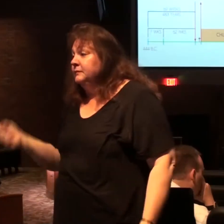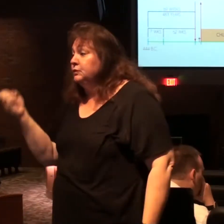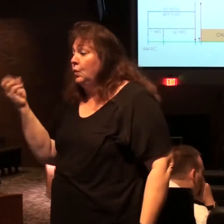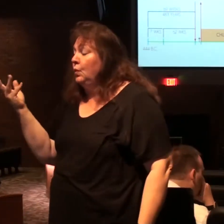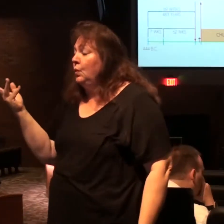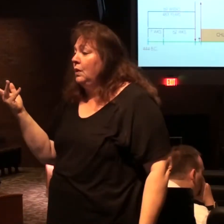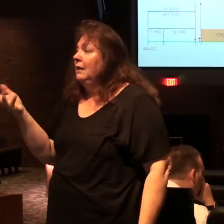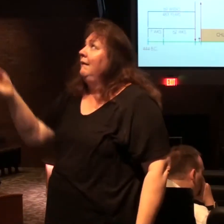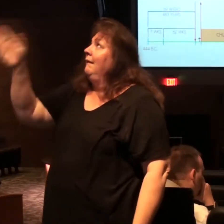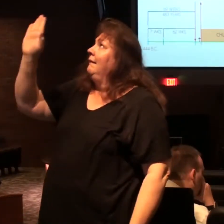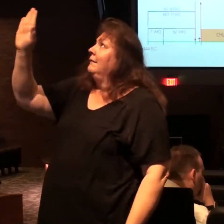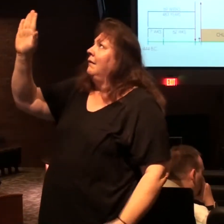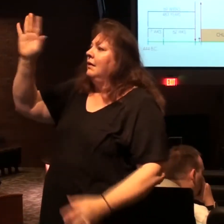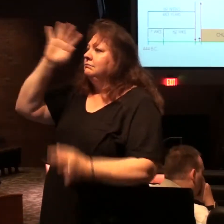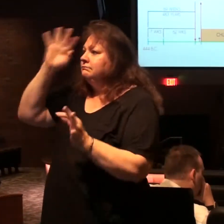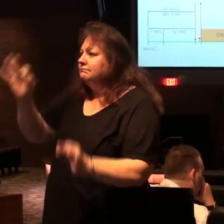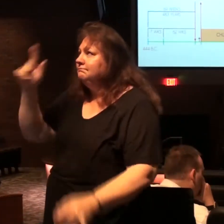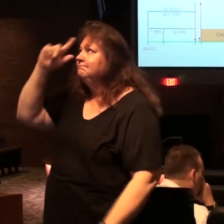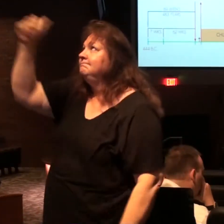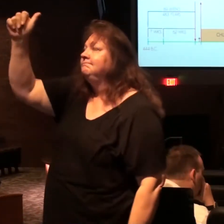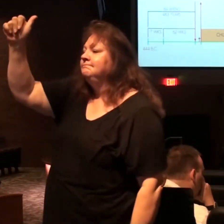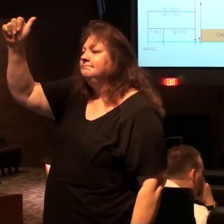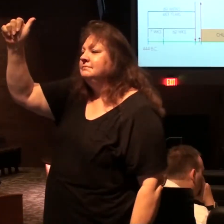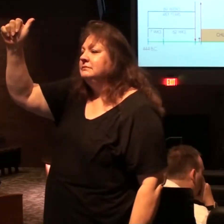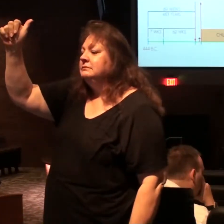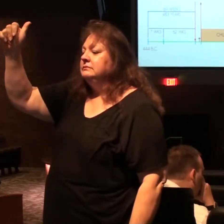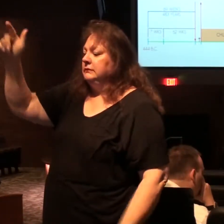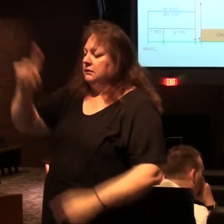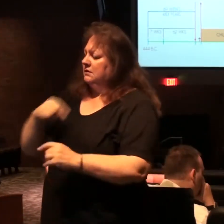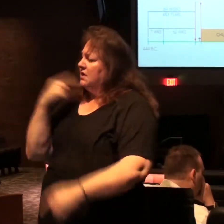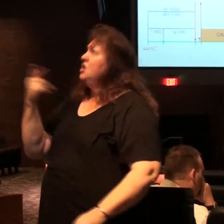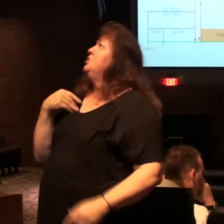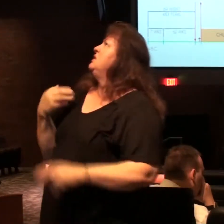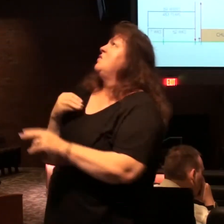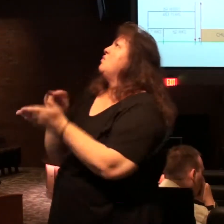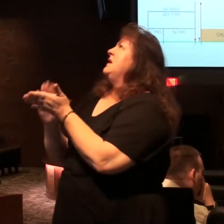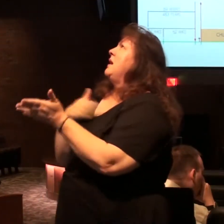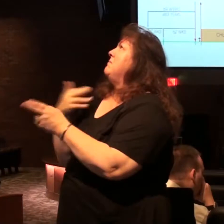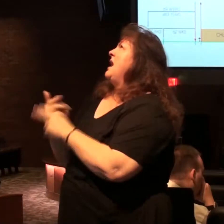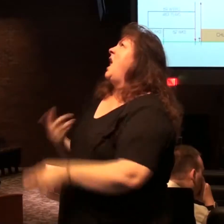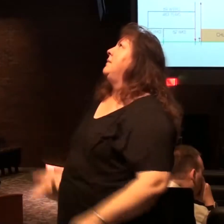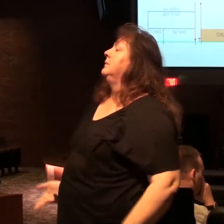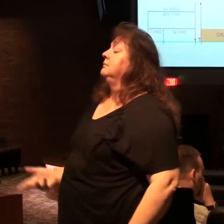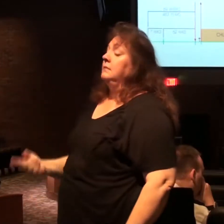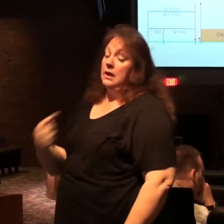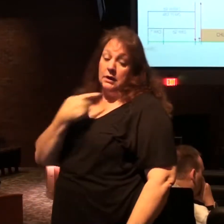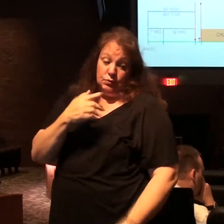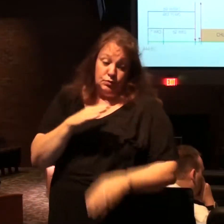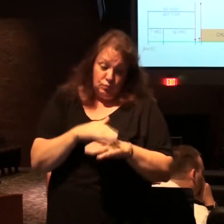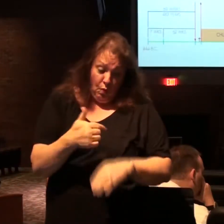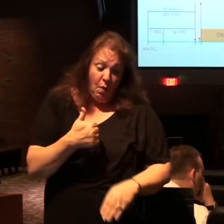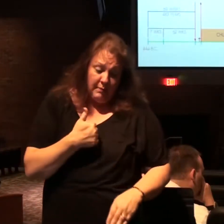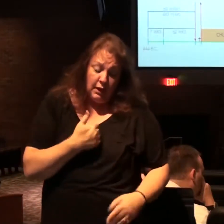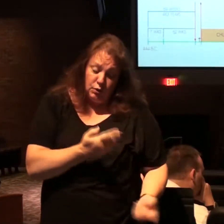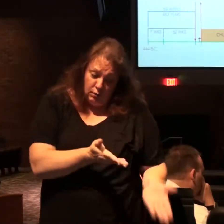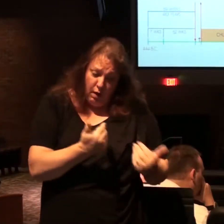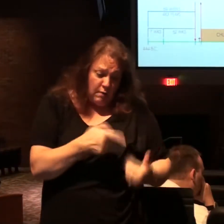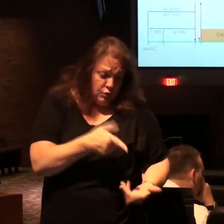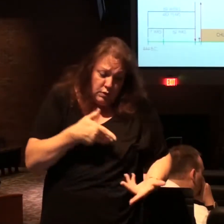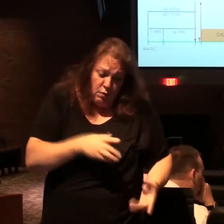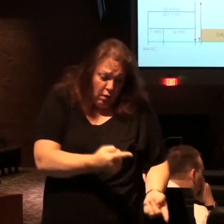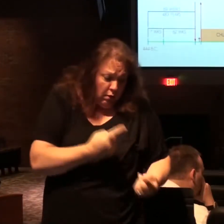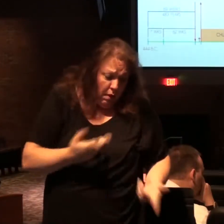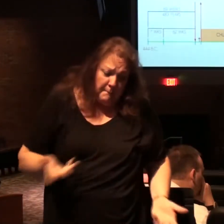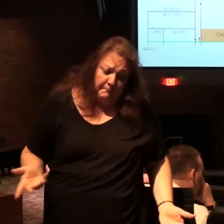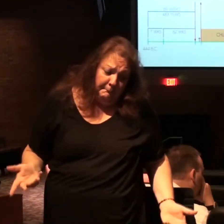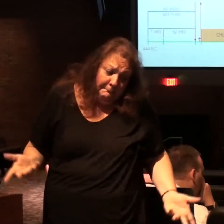so it's God's sovereignty don't be able to tell God well you didn't put my name there I told you if you call him he could come you didn't want